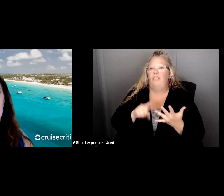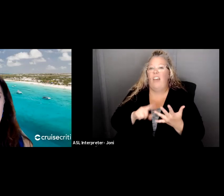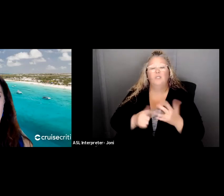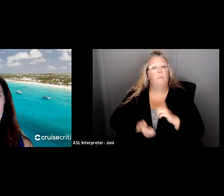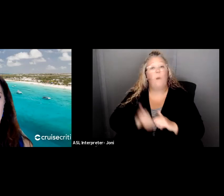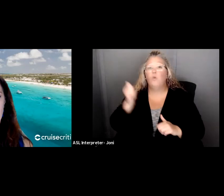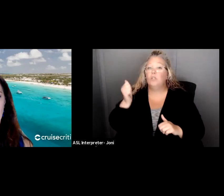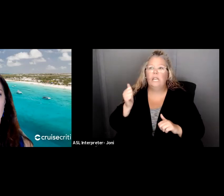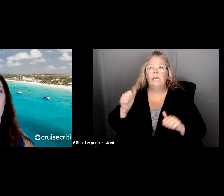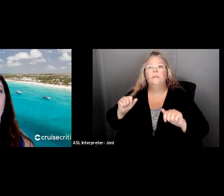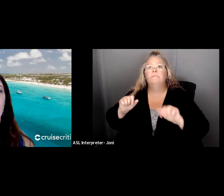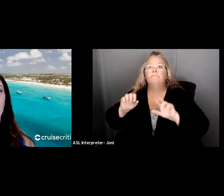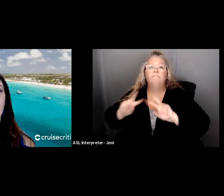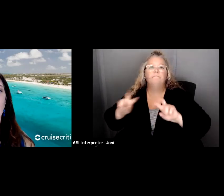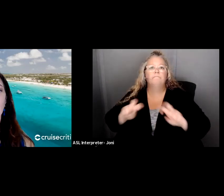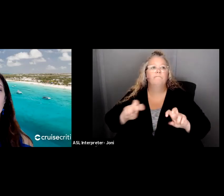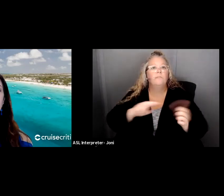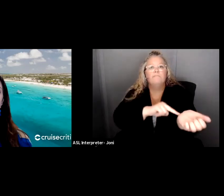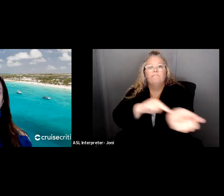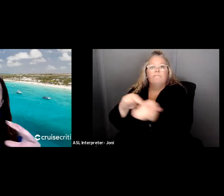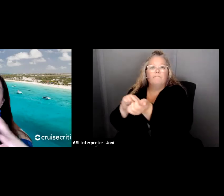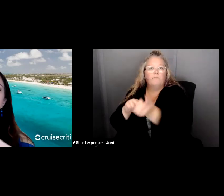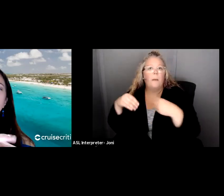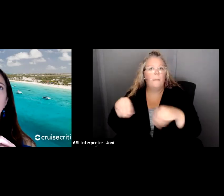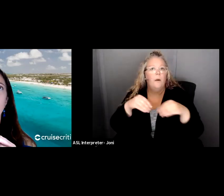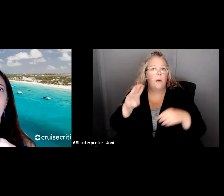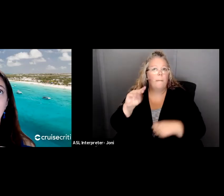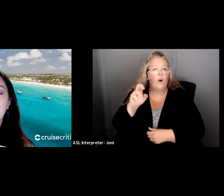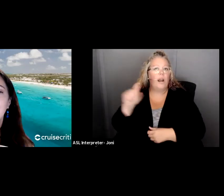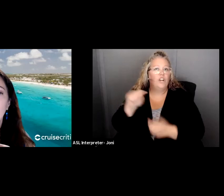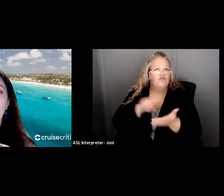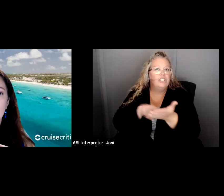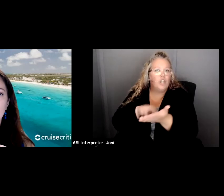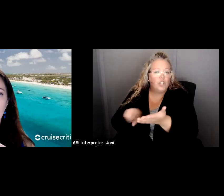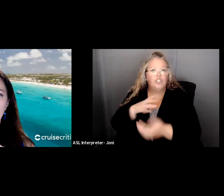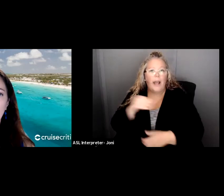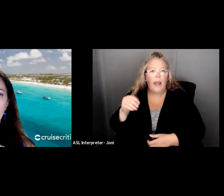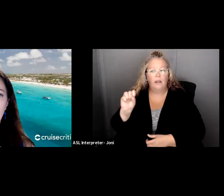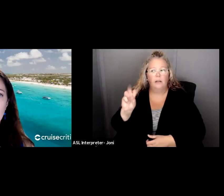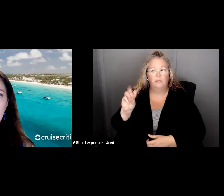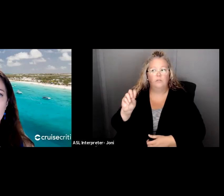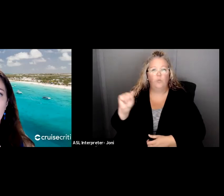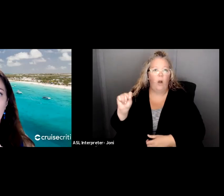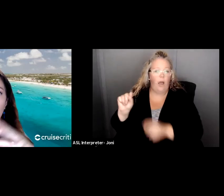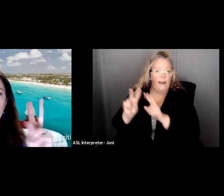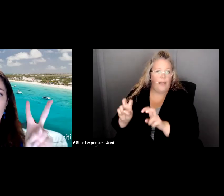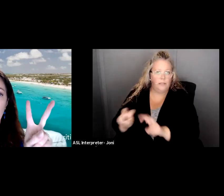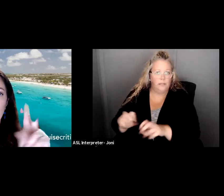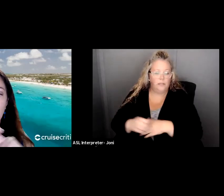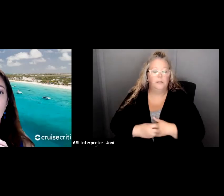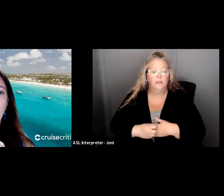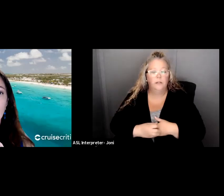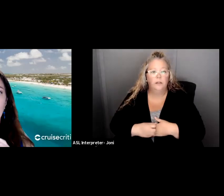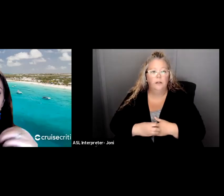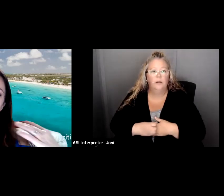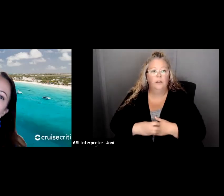SWOT analysis. Market research is going to bring you back a little bit to the stakeholder process. That was our